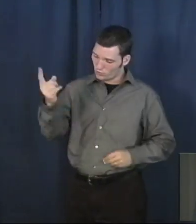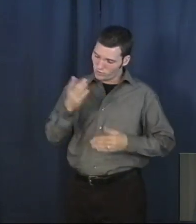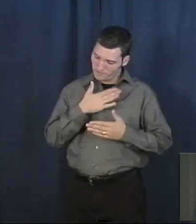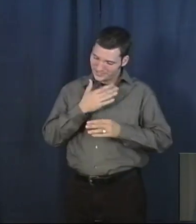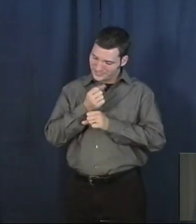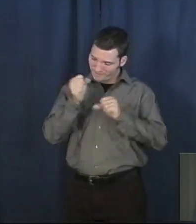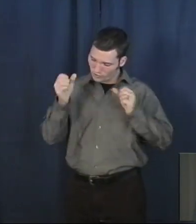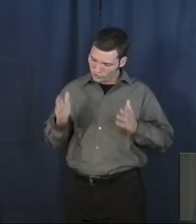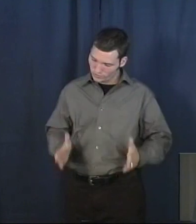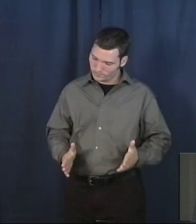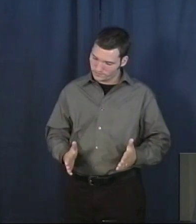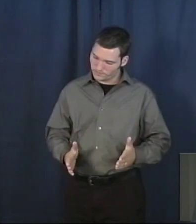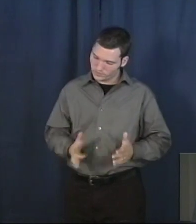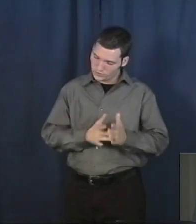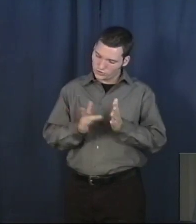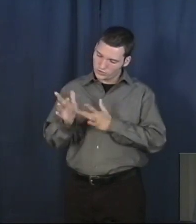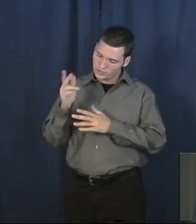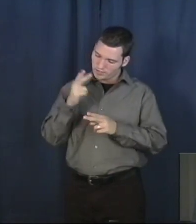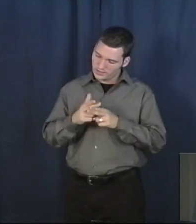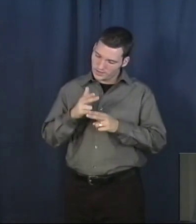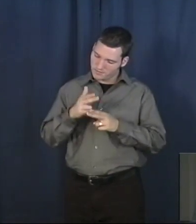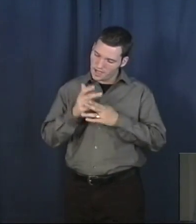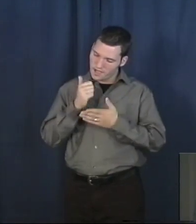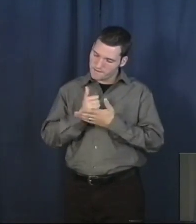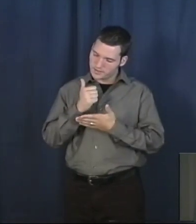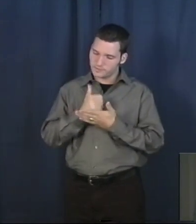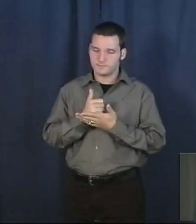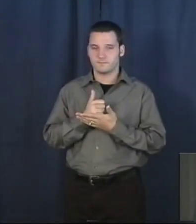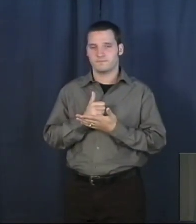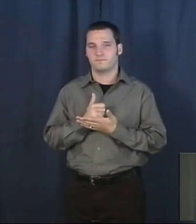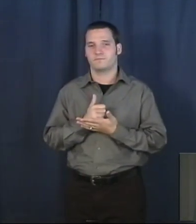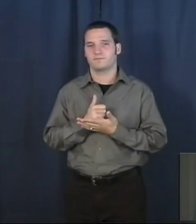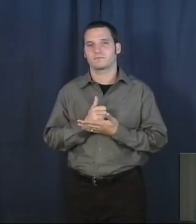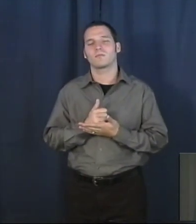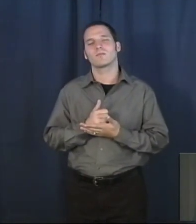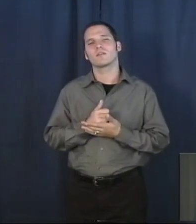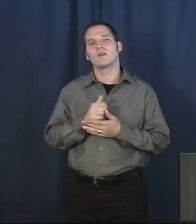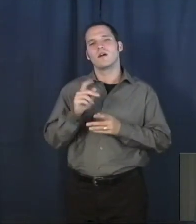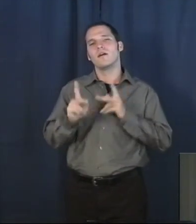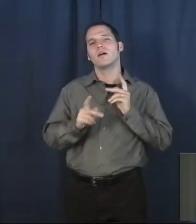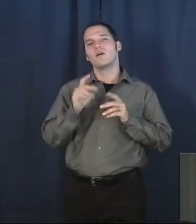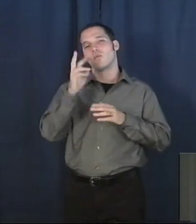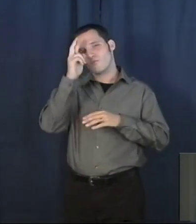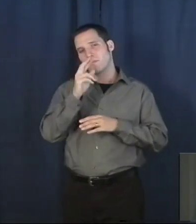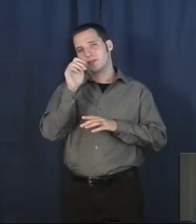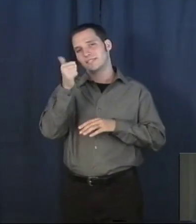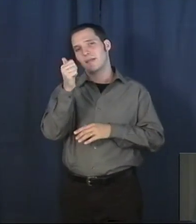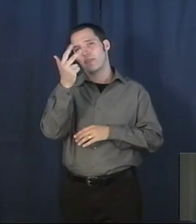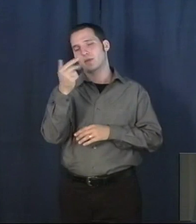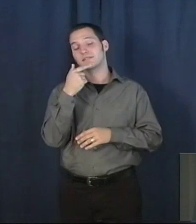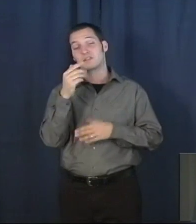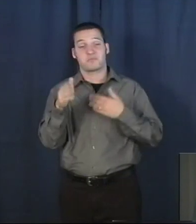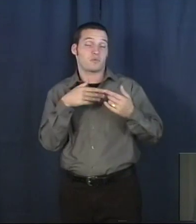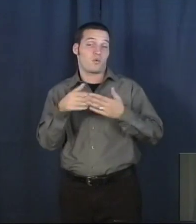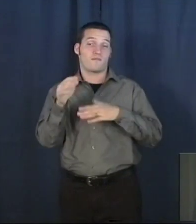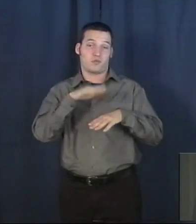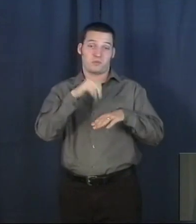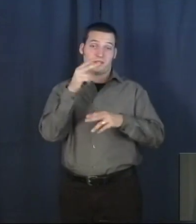In Jesus' name, Amen. Well folks, Romans 10.13 says, Whosoever shall call upon the name of the Lord shall be saved.